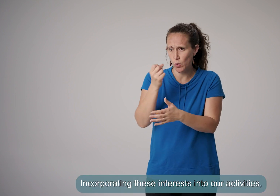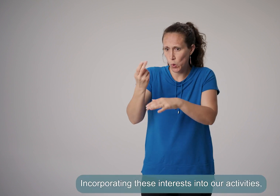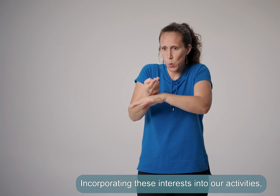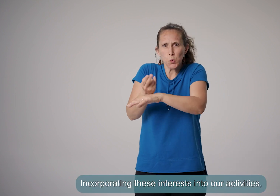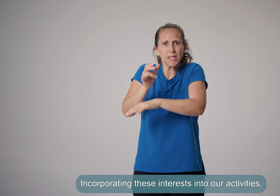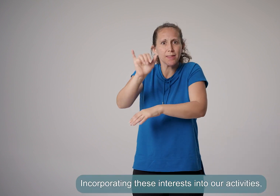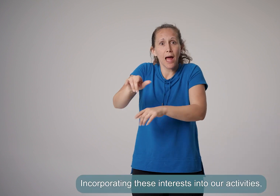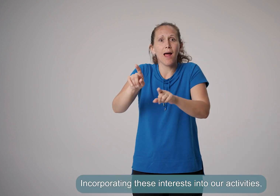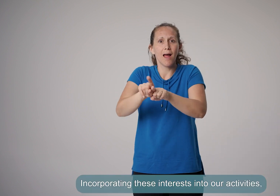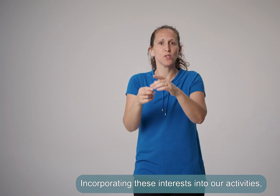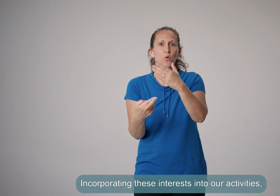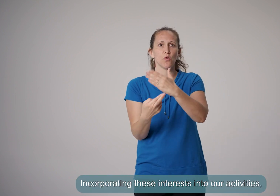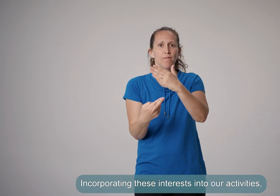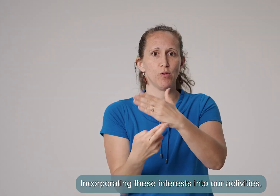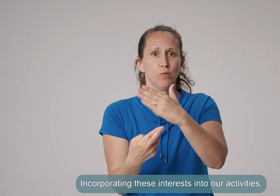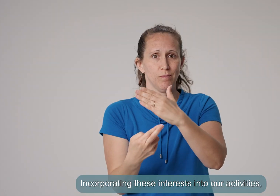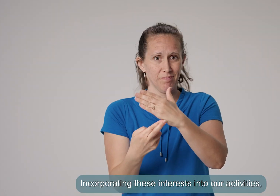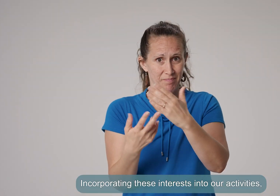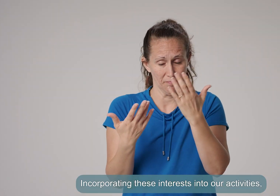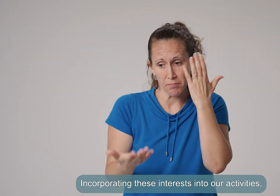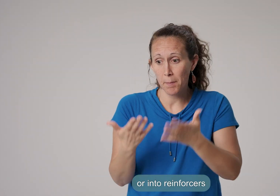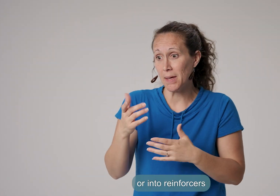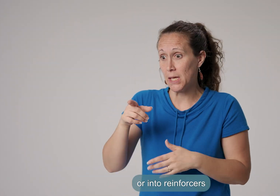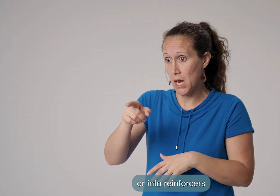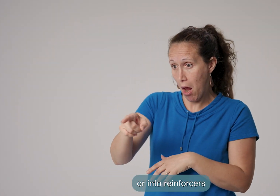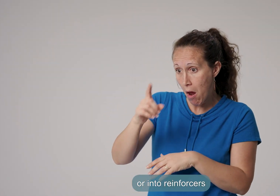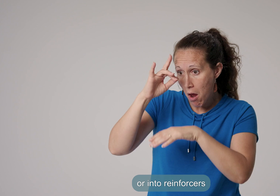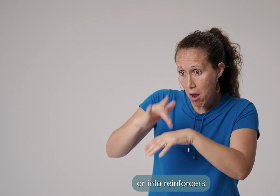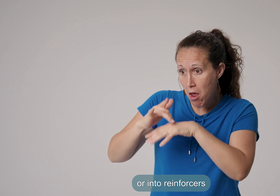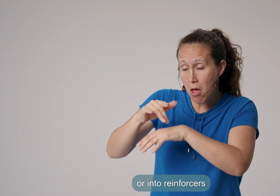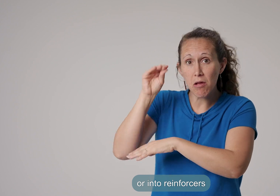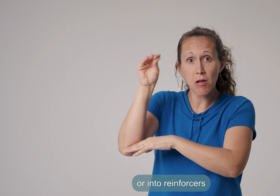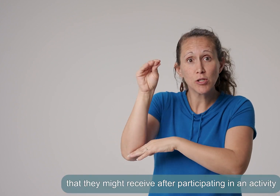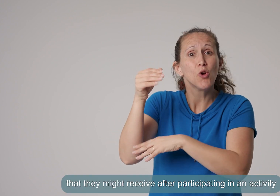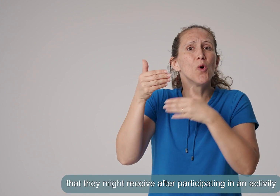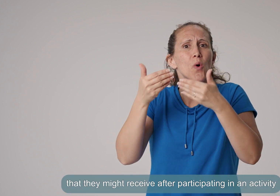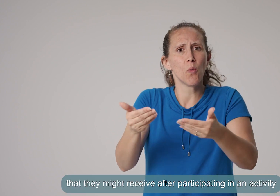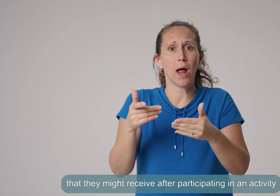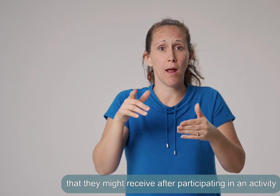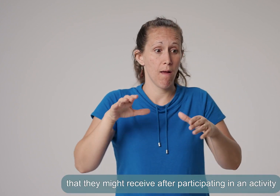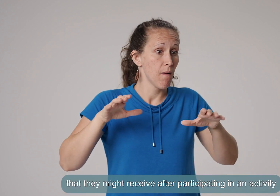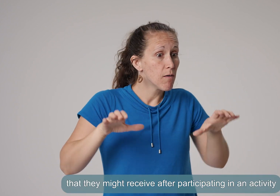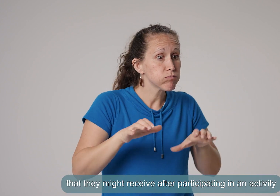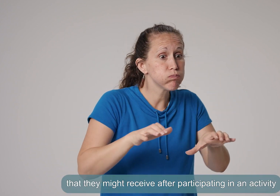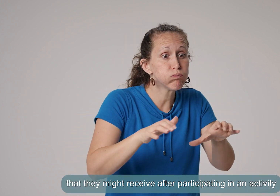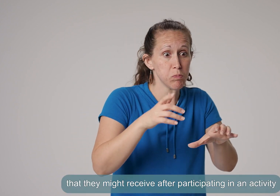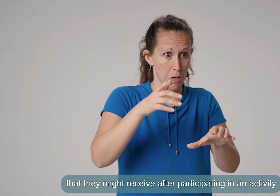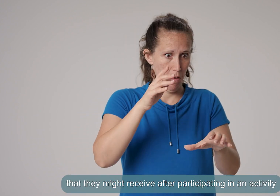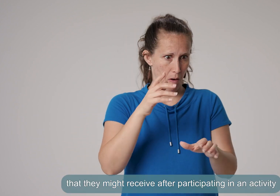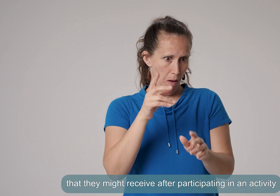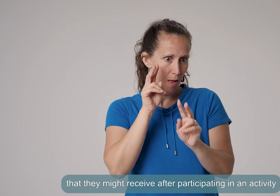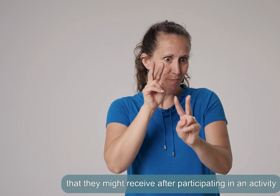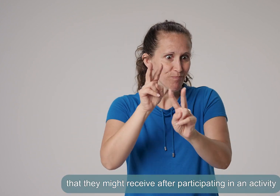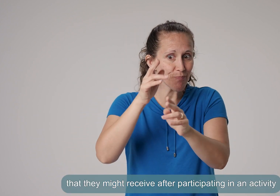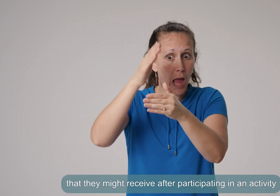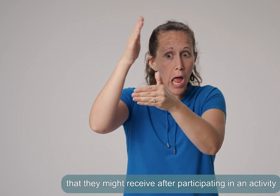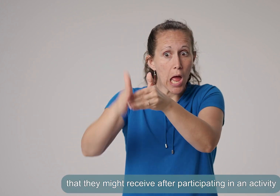Incorporating these interests into our activities, or into reinforcers that they might receive after participating in an activity,